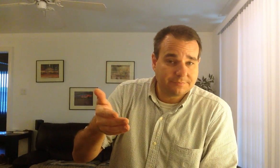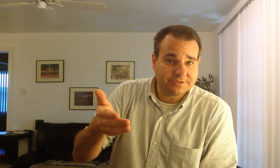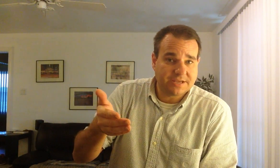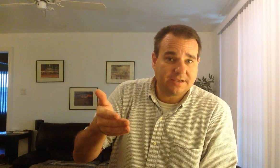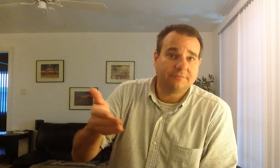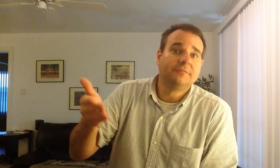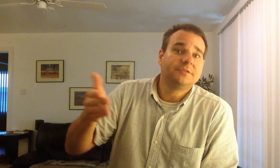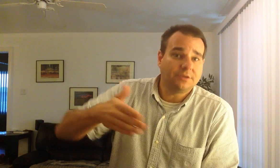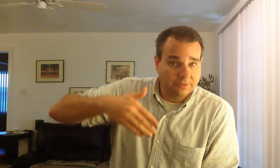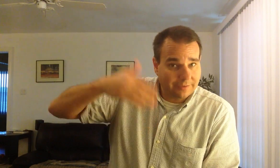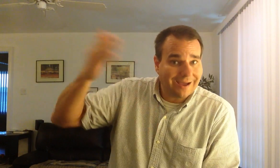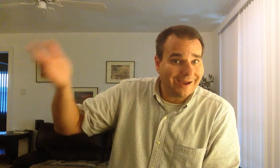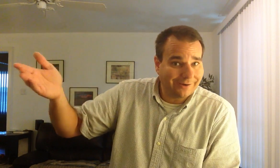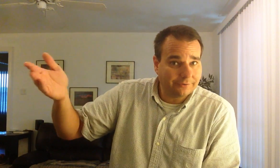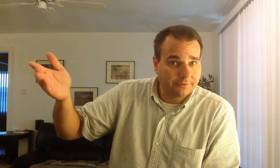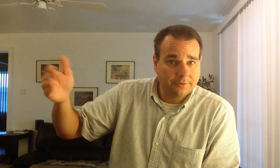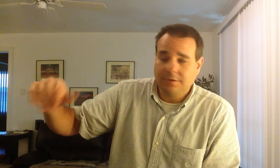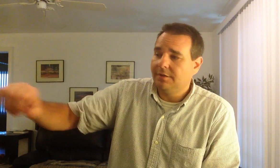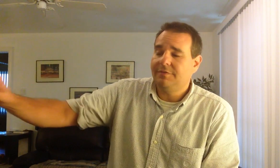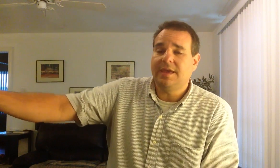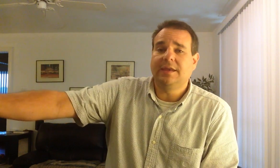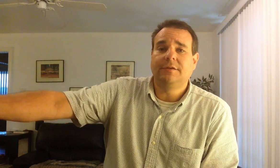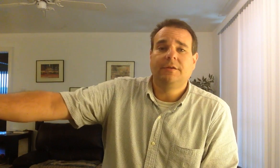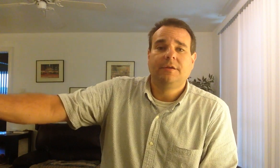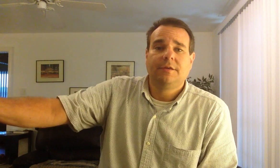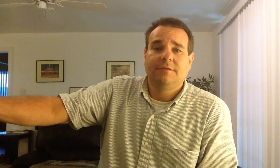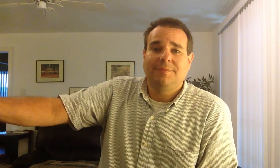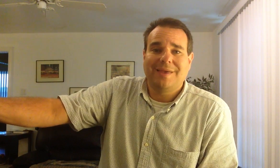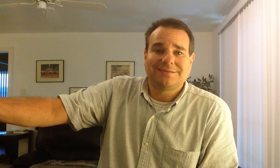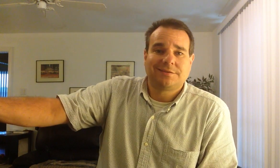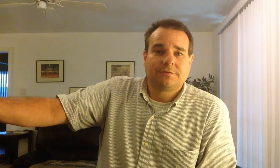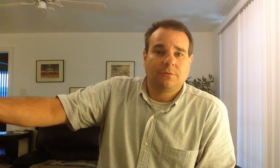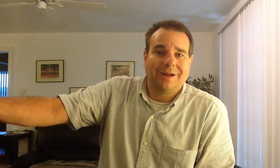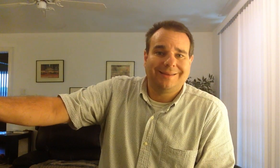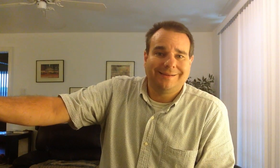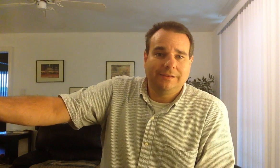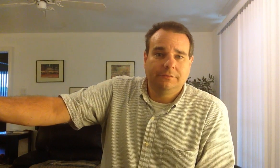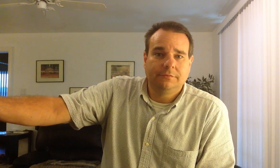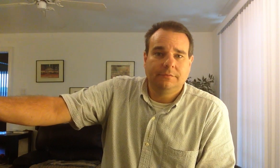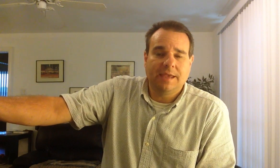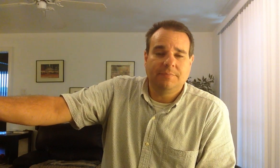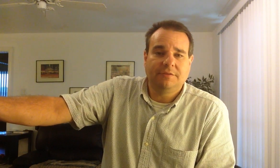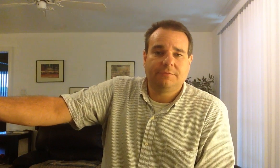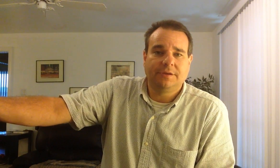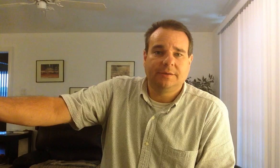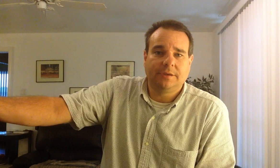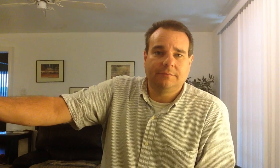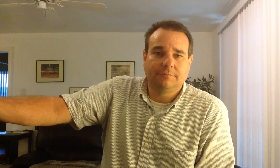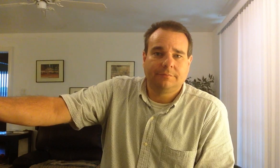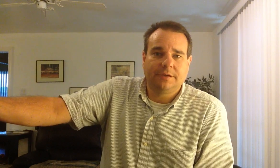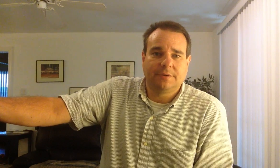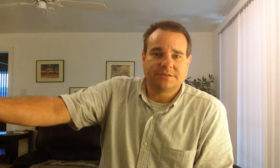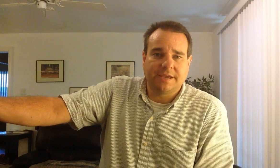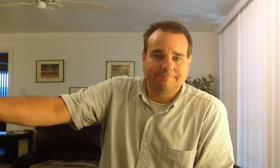per second. So, a little bit higher than the best quality MP3 that we can pretty much get.